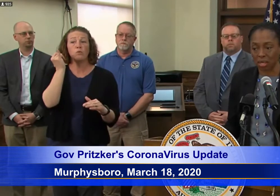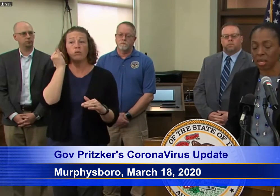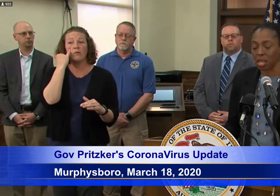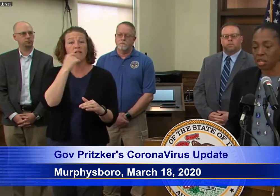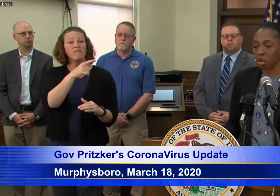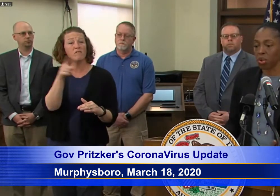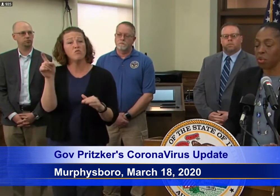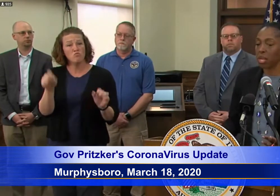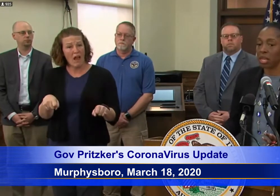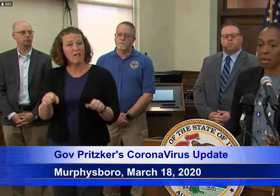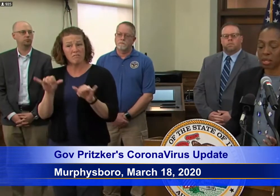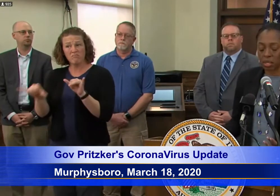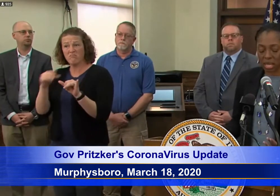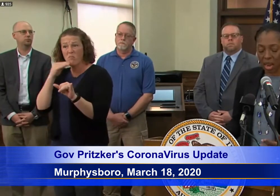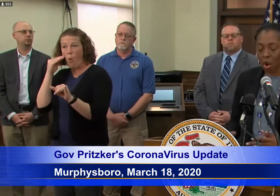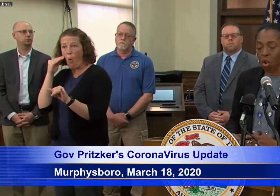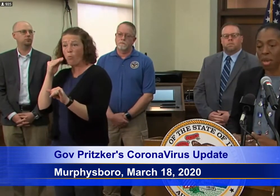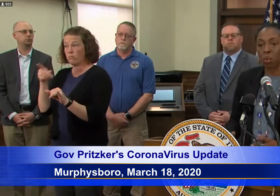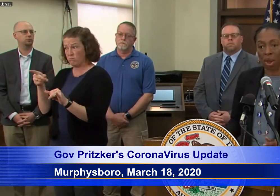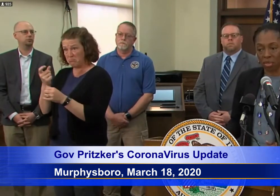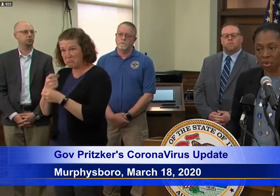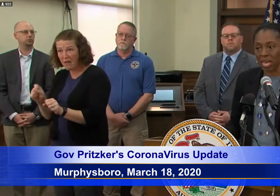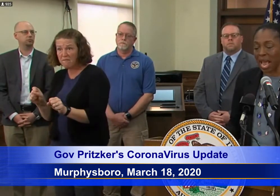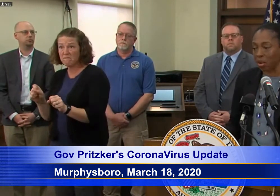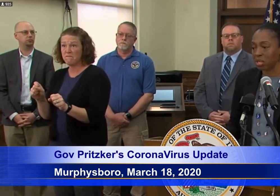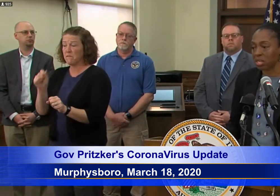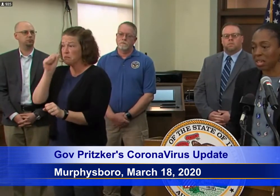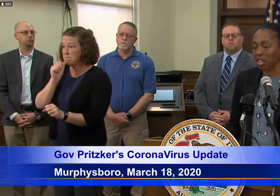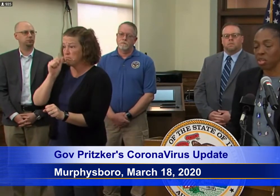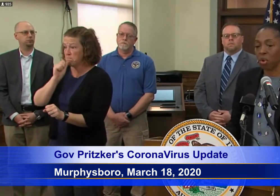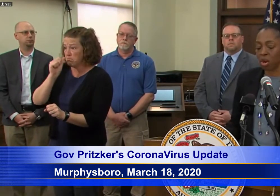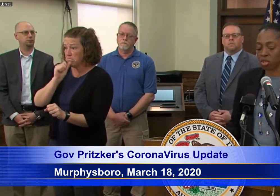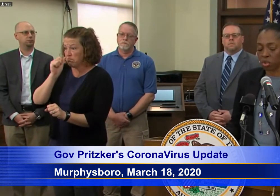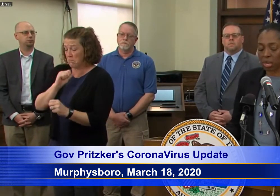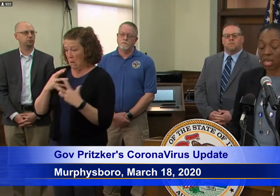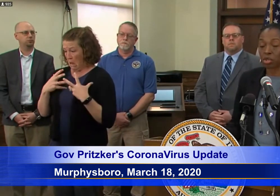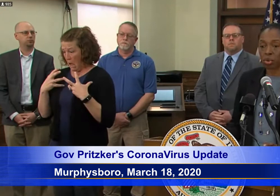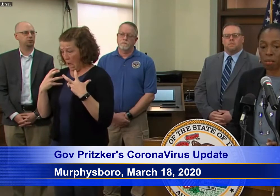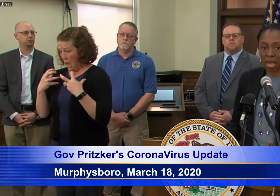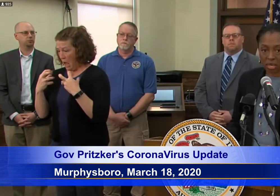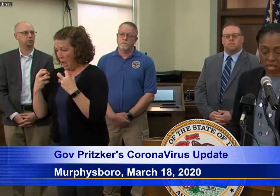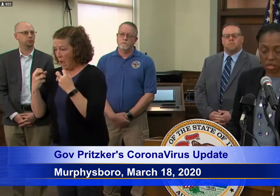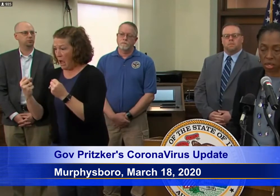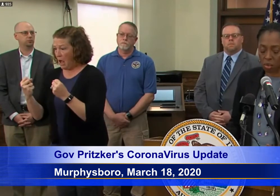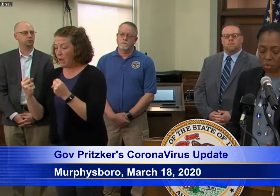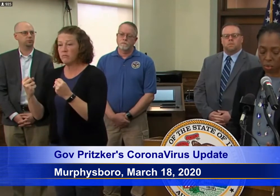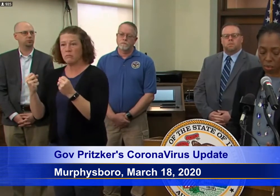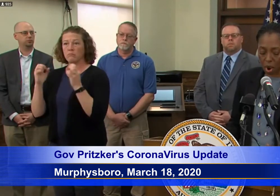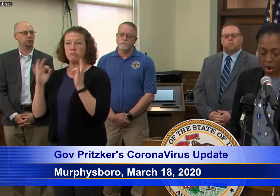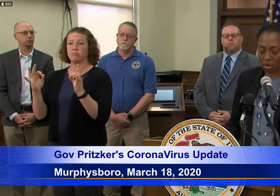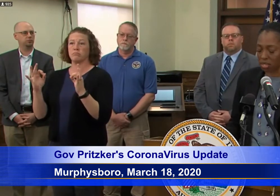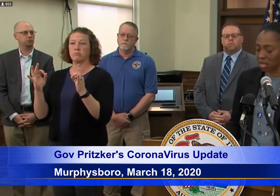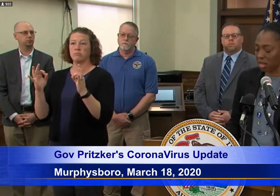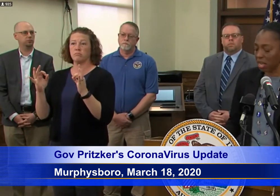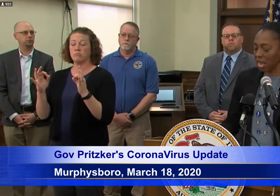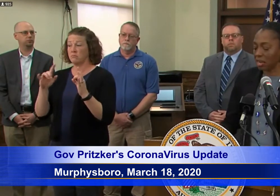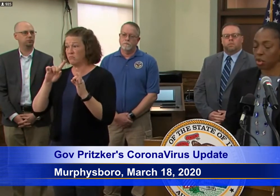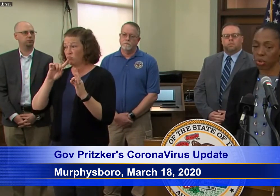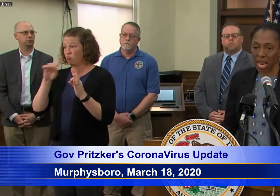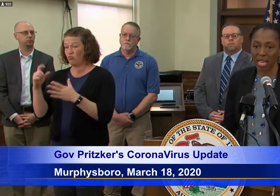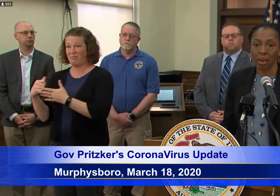medicine. So if you can stay home and weather it out, you are doing a tremendous part